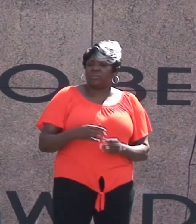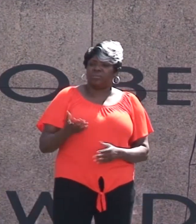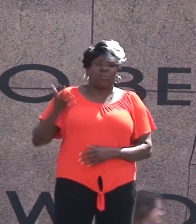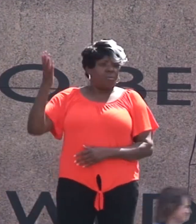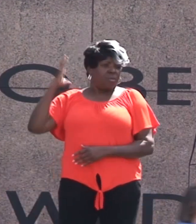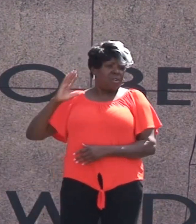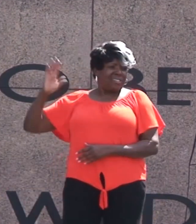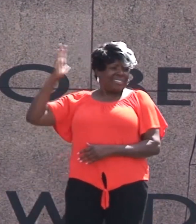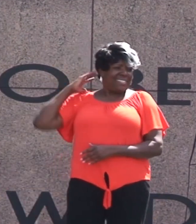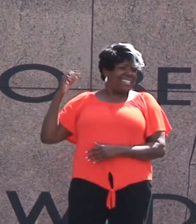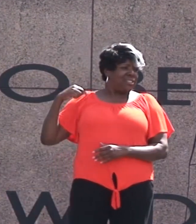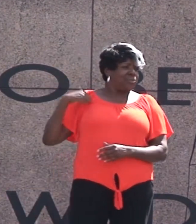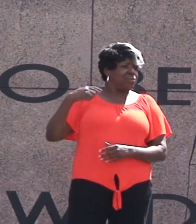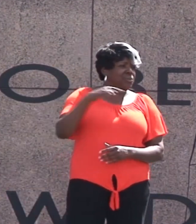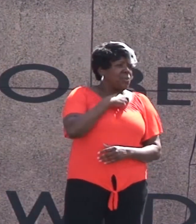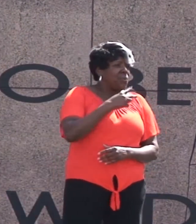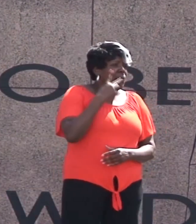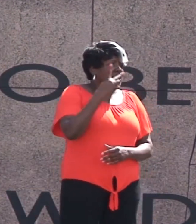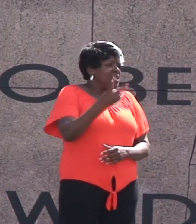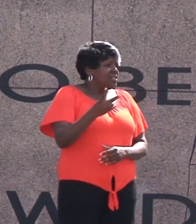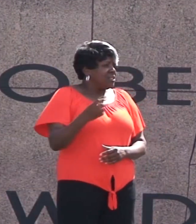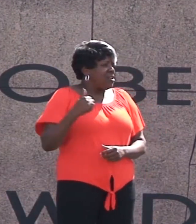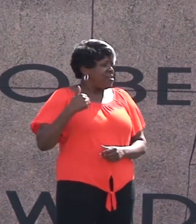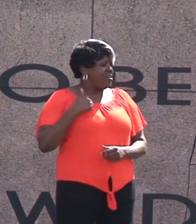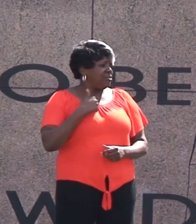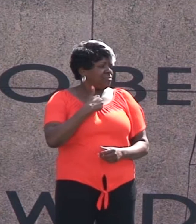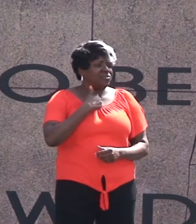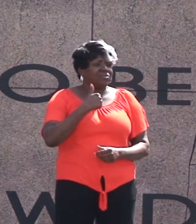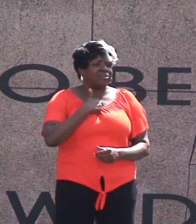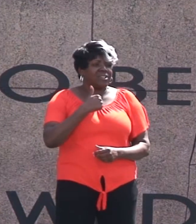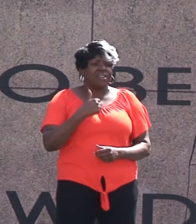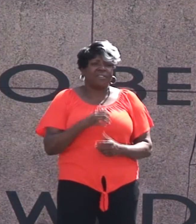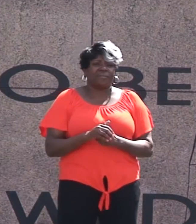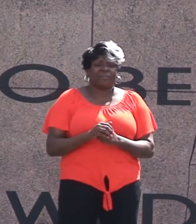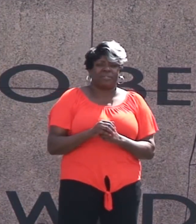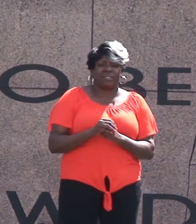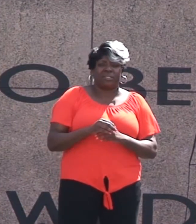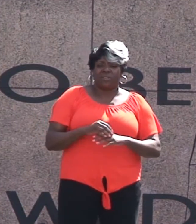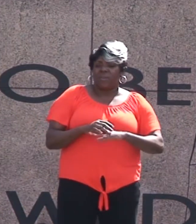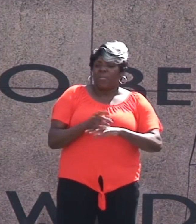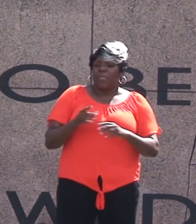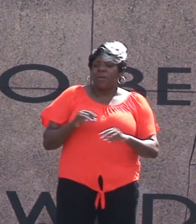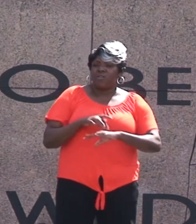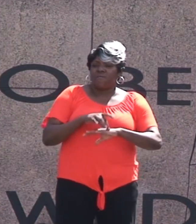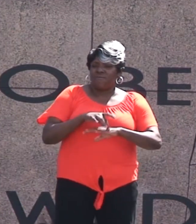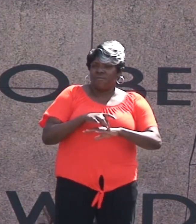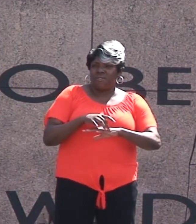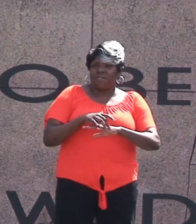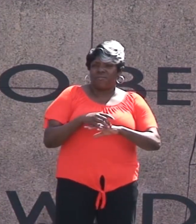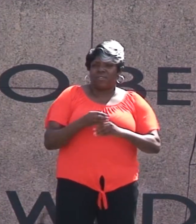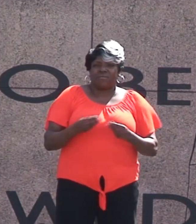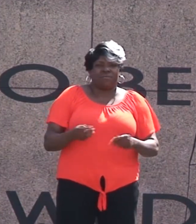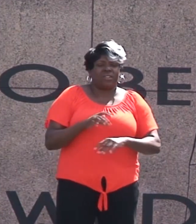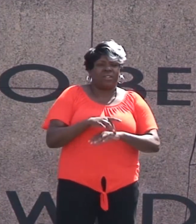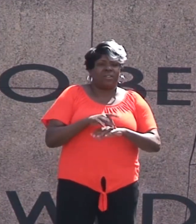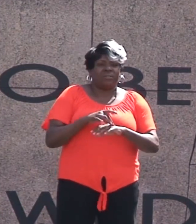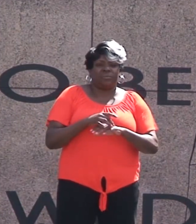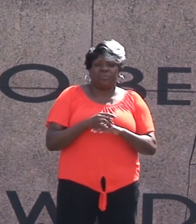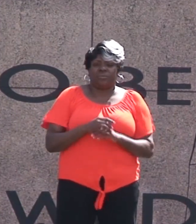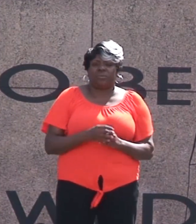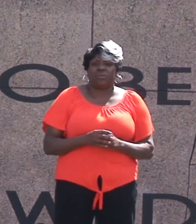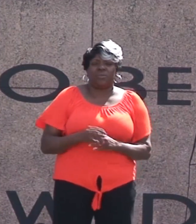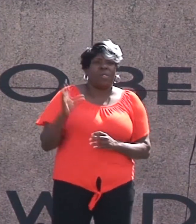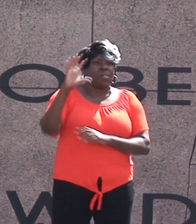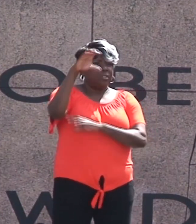ourselves Conscious beings On an apparently flat earth With this brilliant sun During the